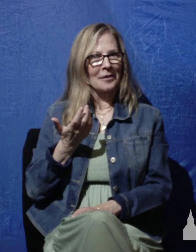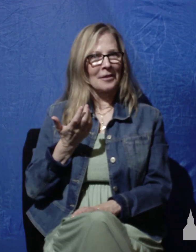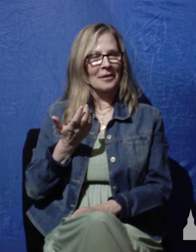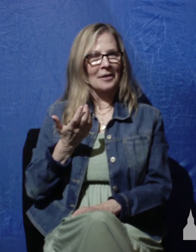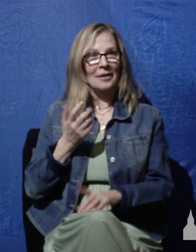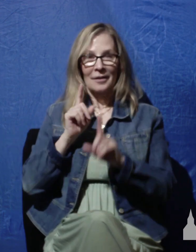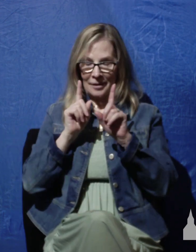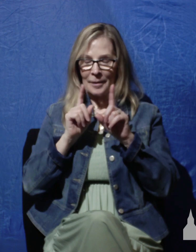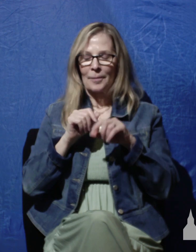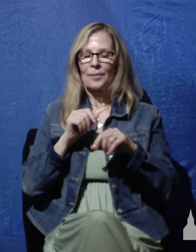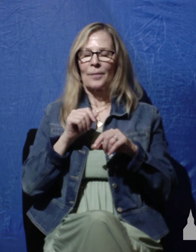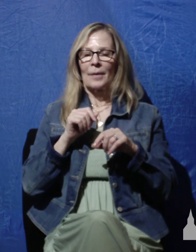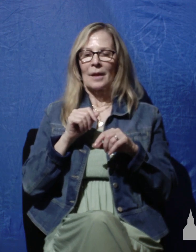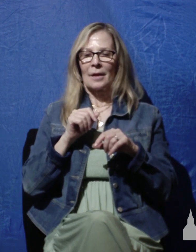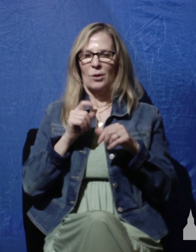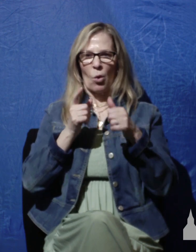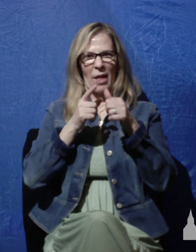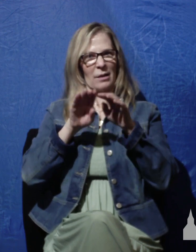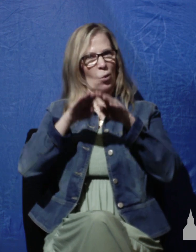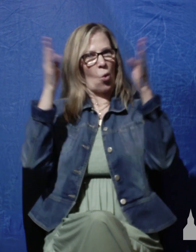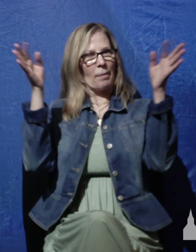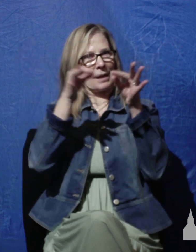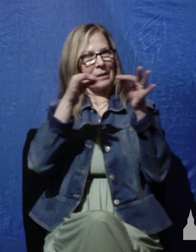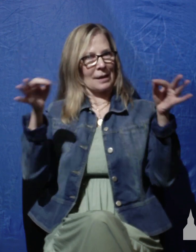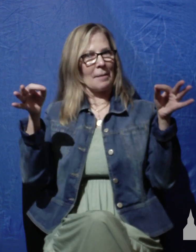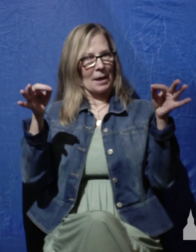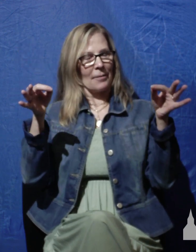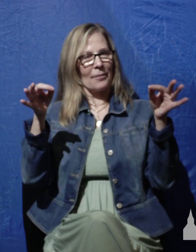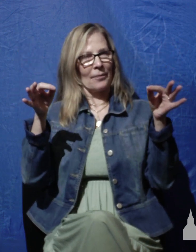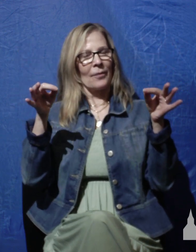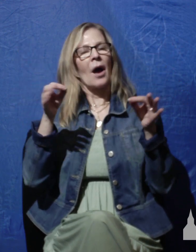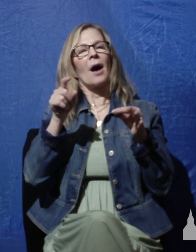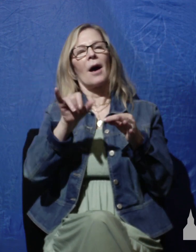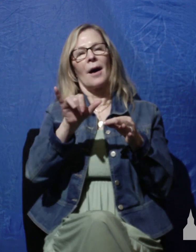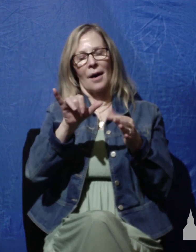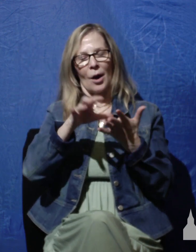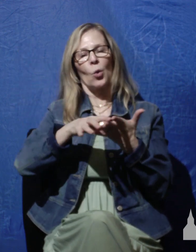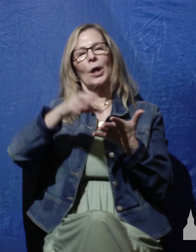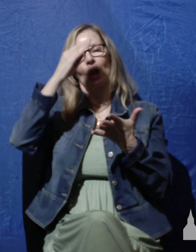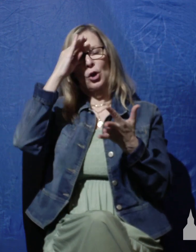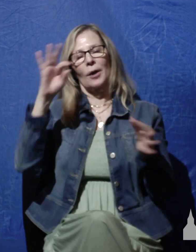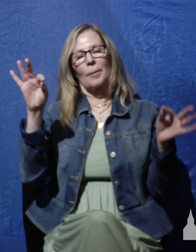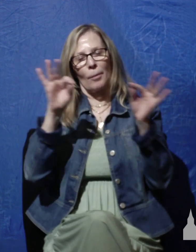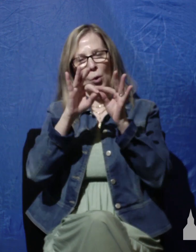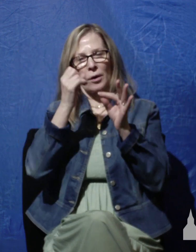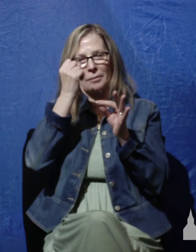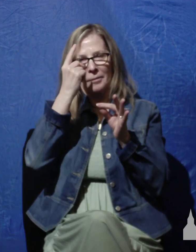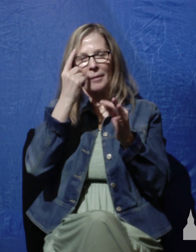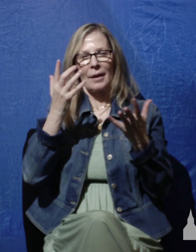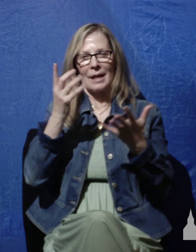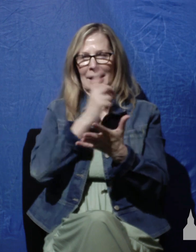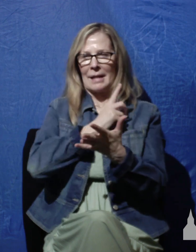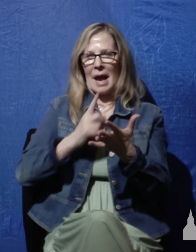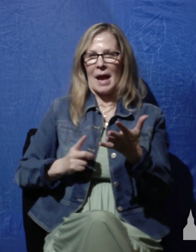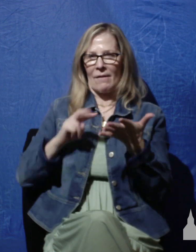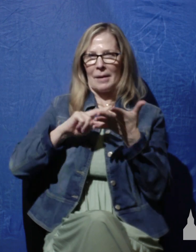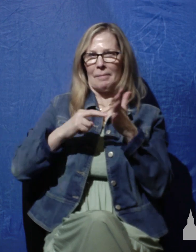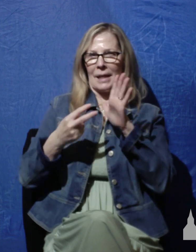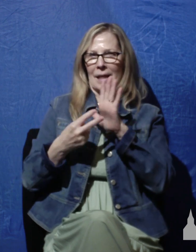in addition, in looking at the opening statement of this psalm, we gain some important insight as to what David means when he tells